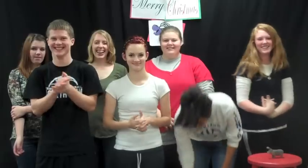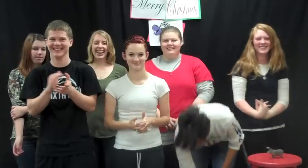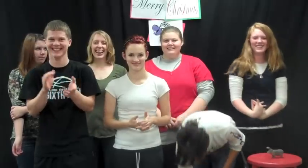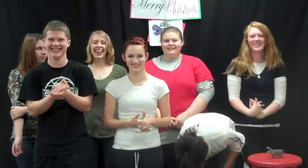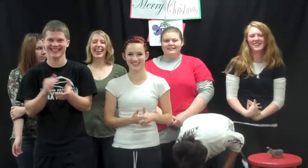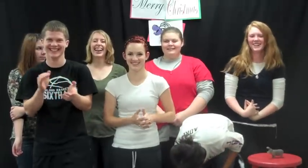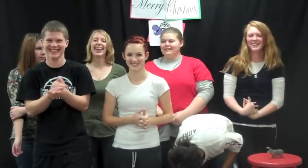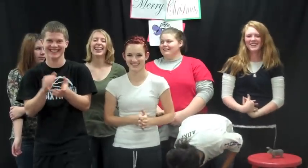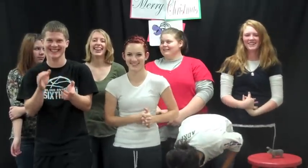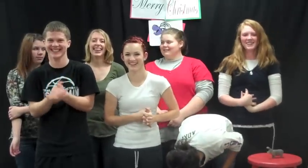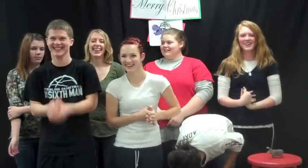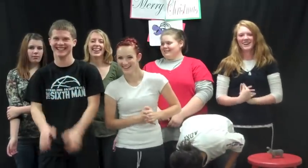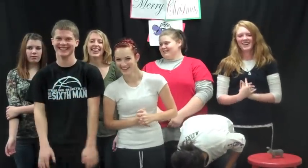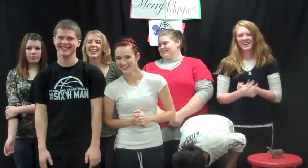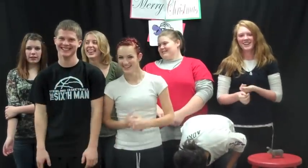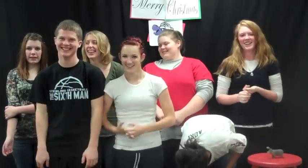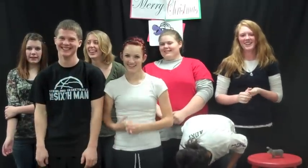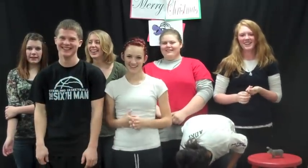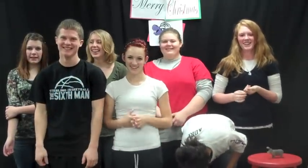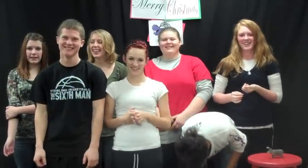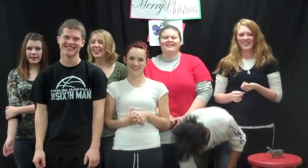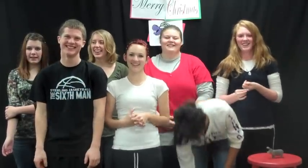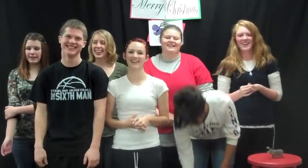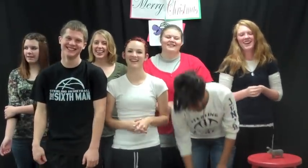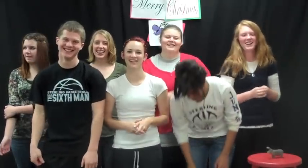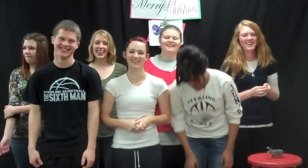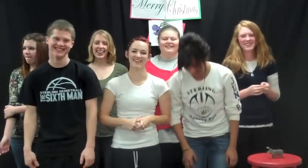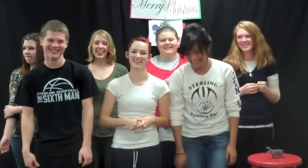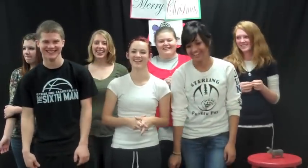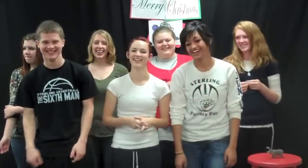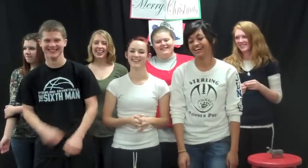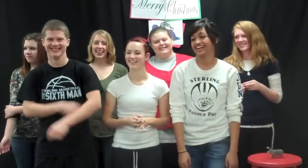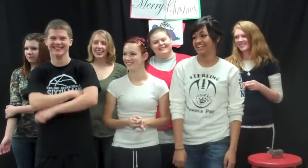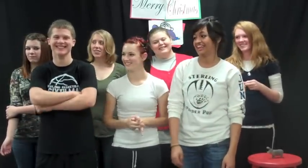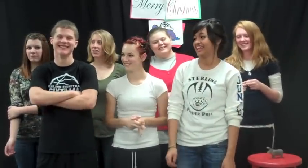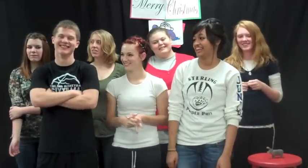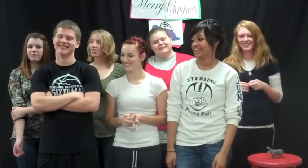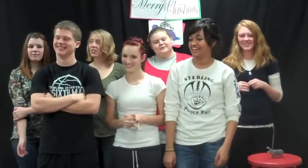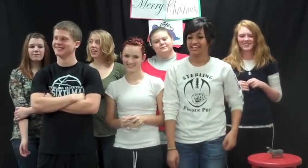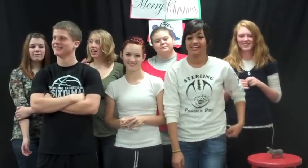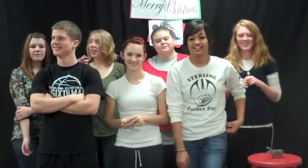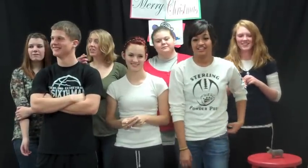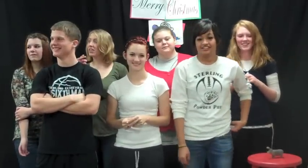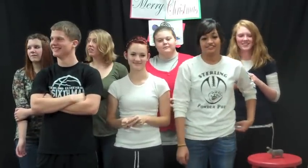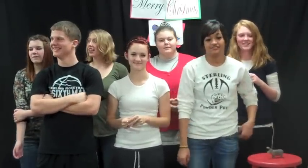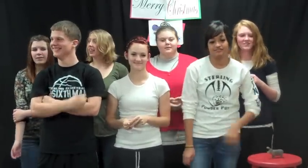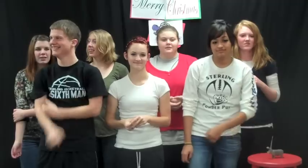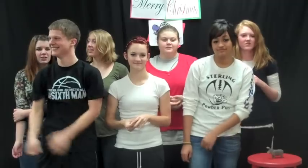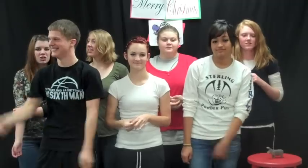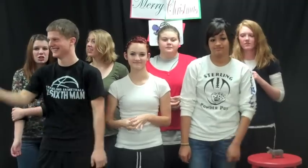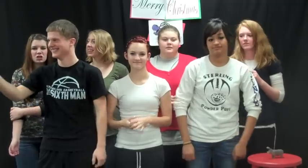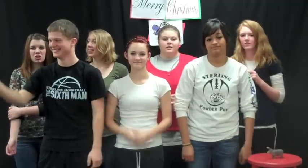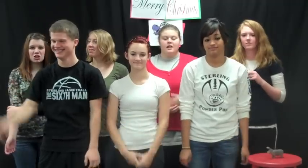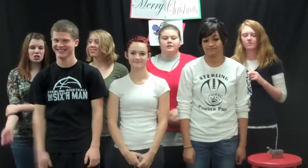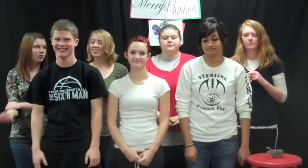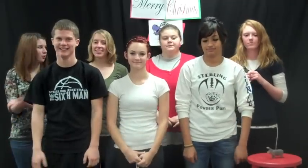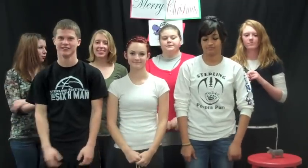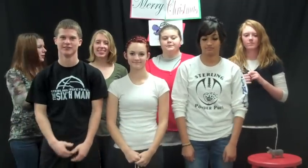What an inappropriate response. Hey, You need to look like you're ready. Hey, we're going.